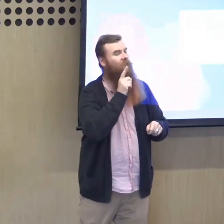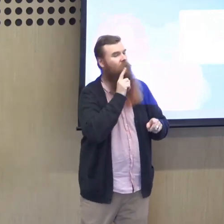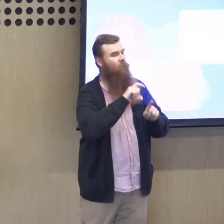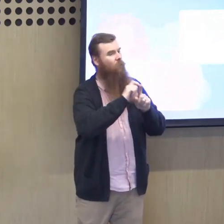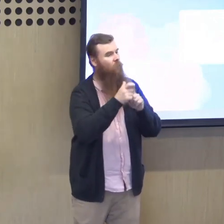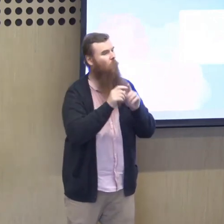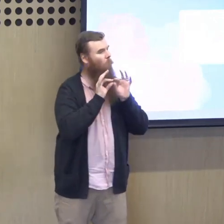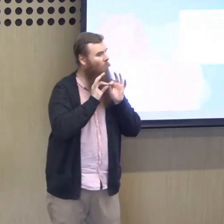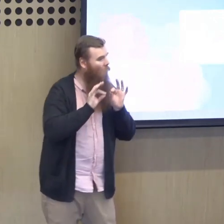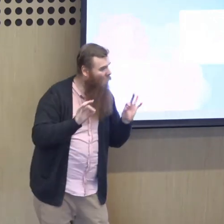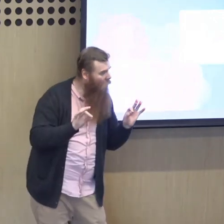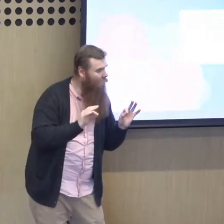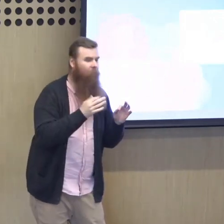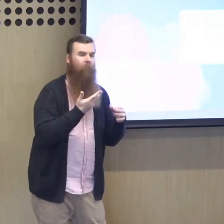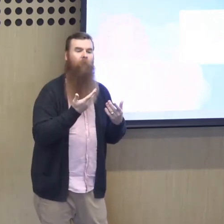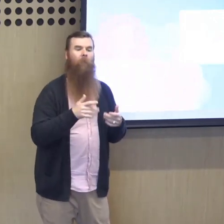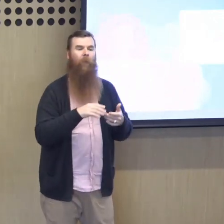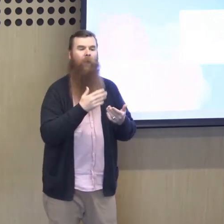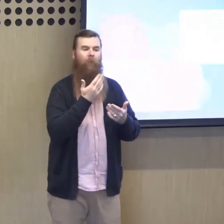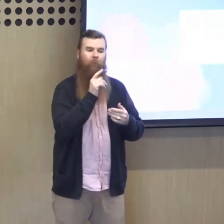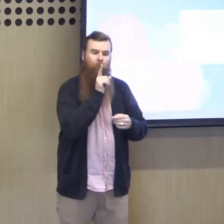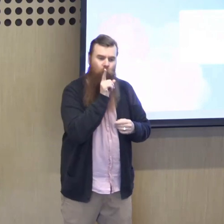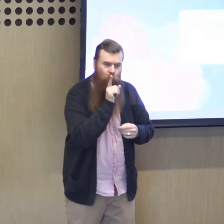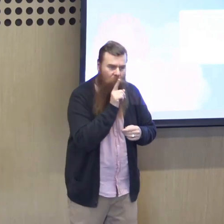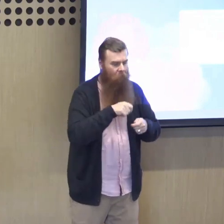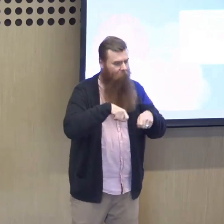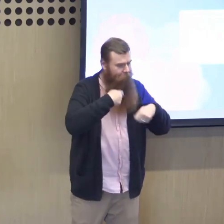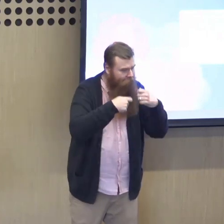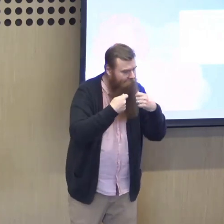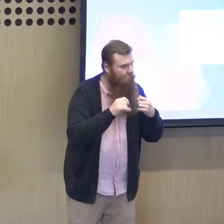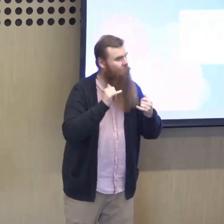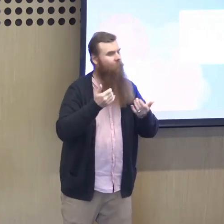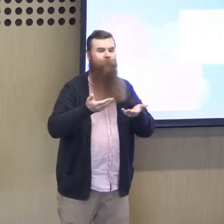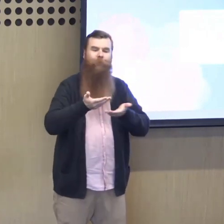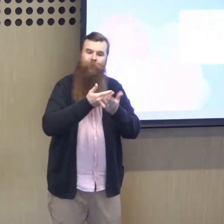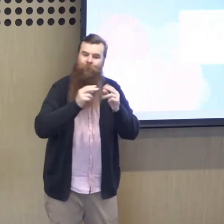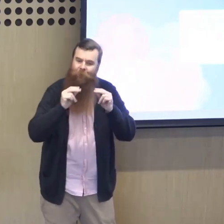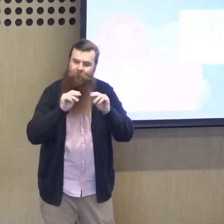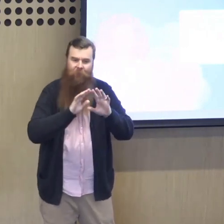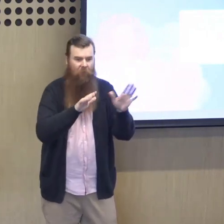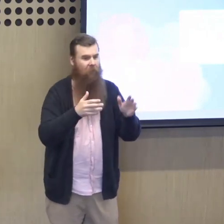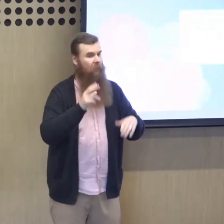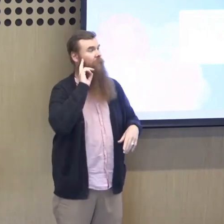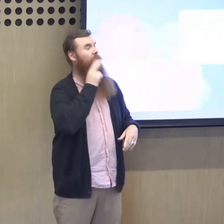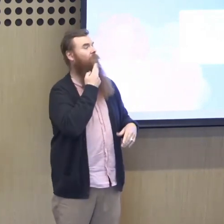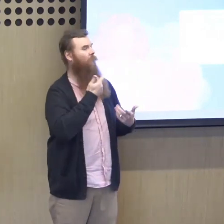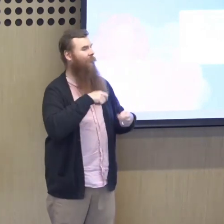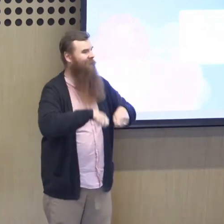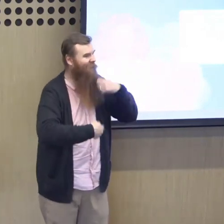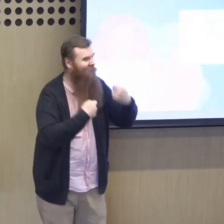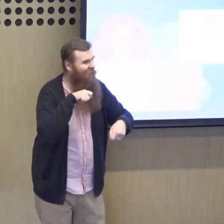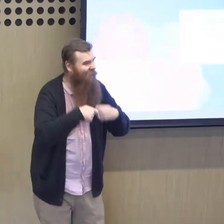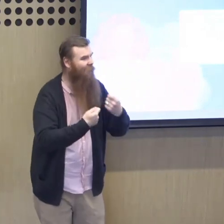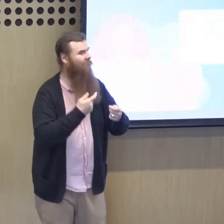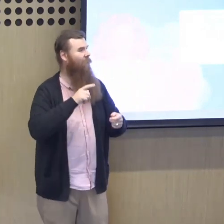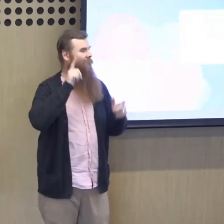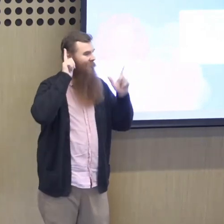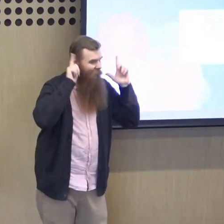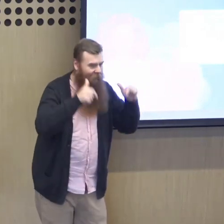have different cultures. A hearing culture might be quiet and we, should we be quietly respectful and we don't speak up and we eating